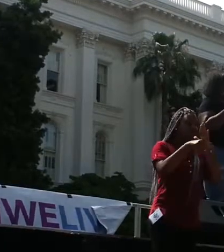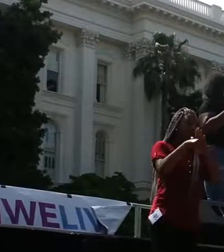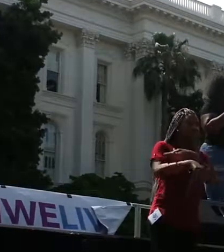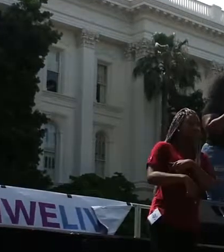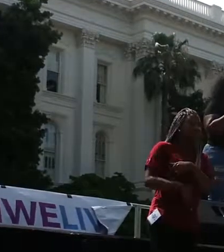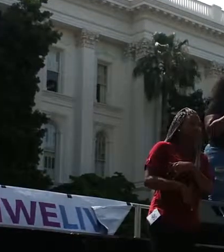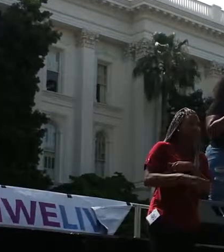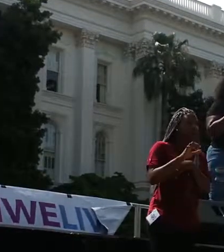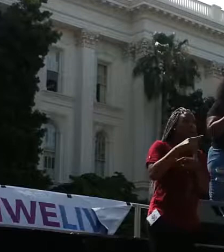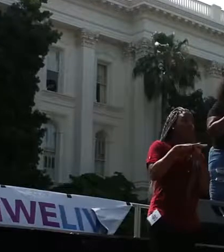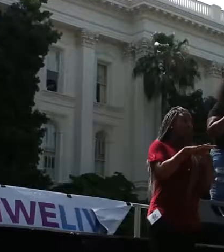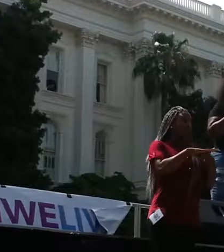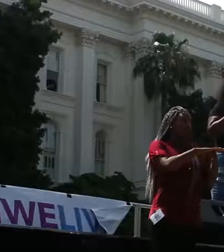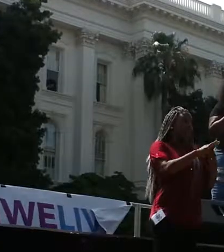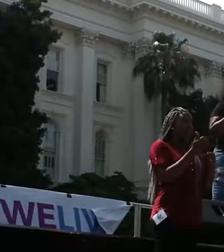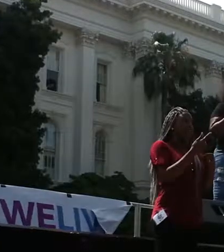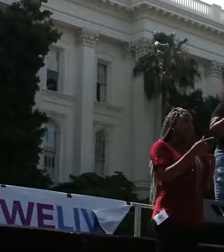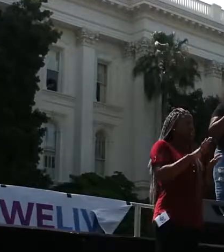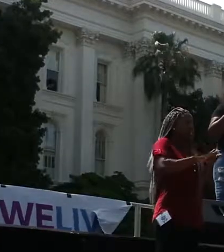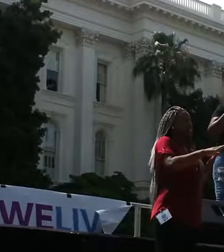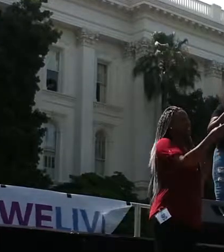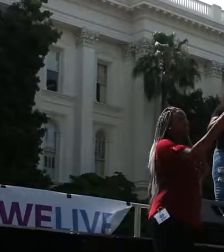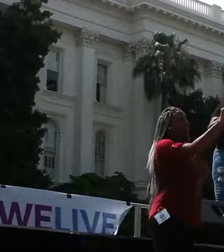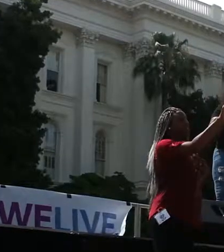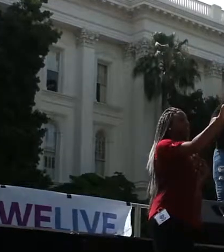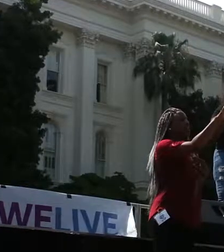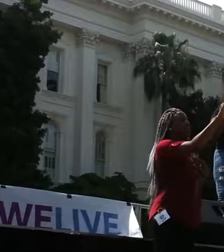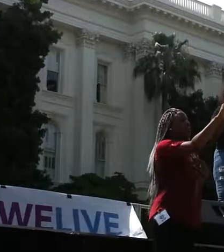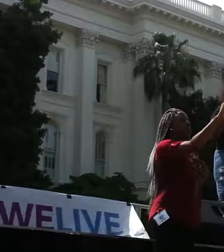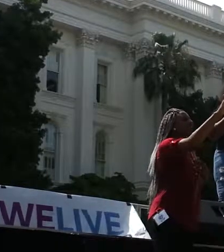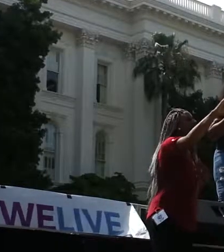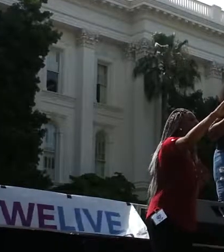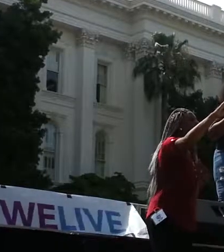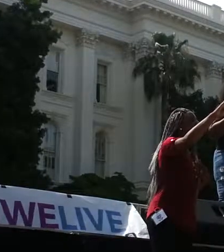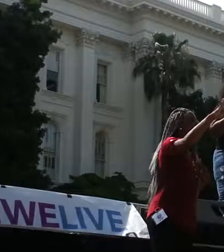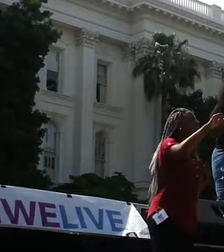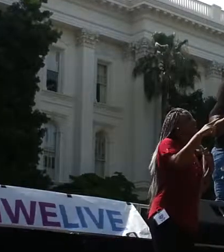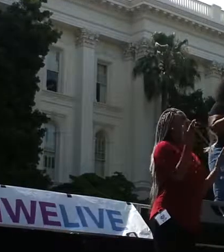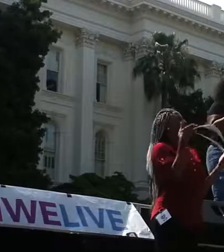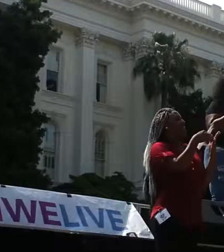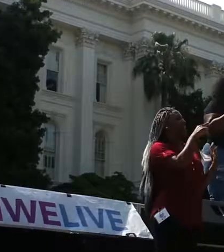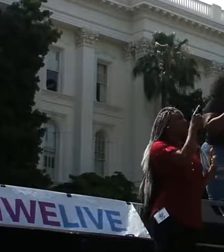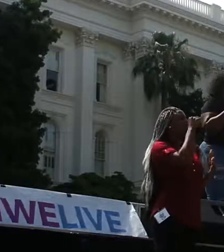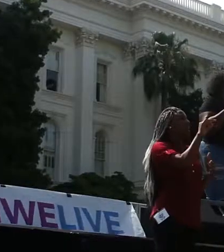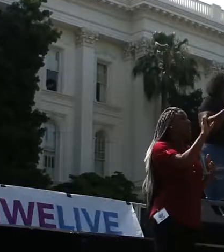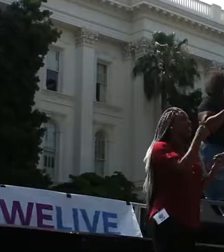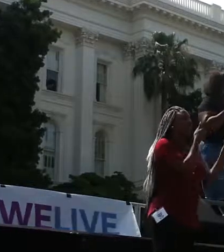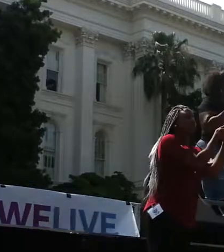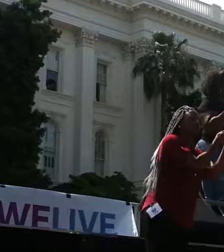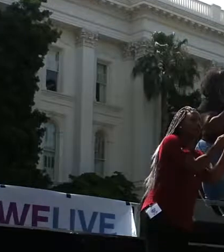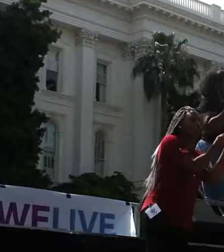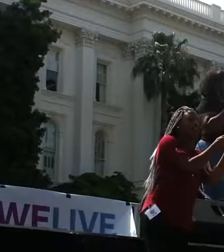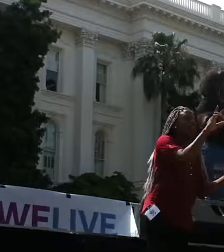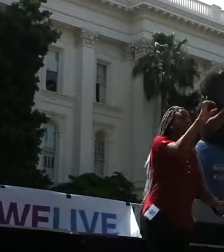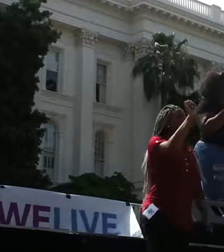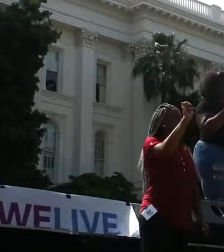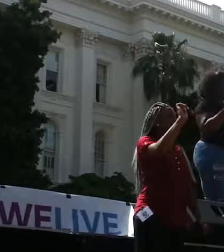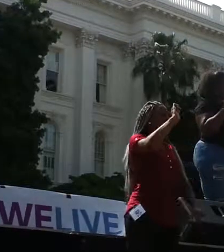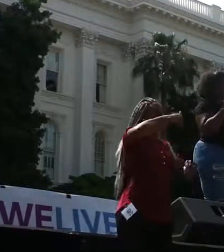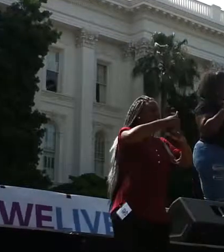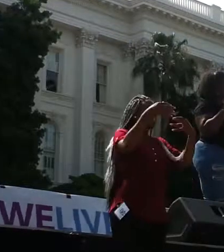When our neighborhoods get gentrified and anti-blackness is permeated. When a DA puts up a fence that's a